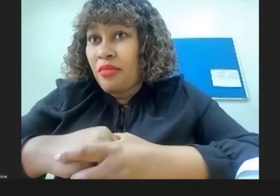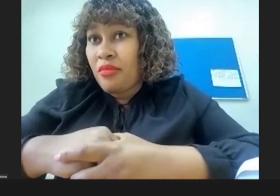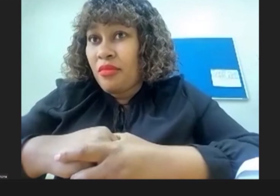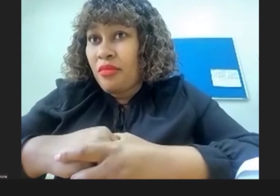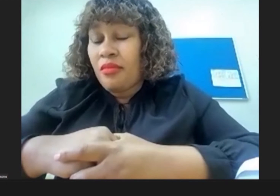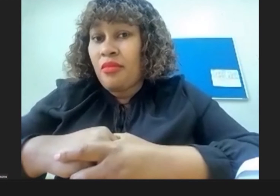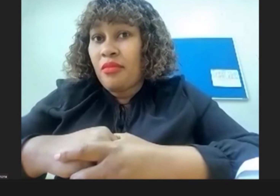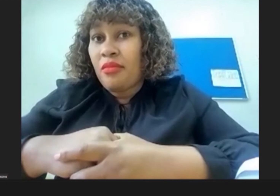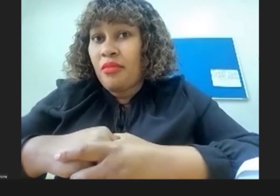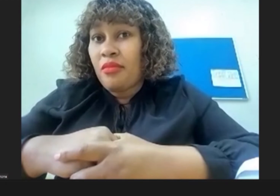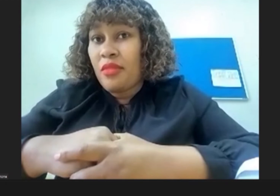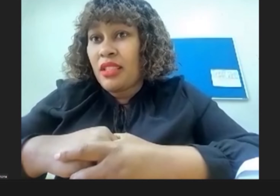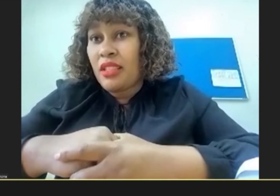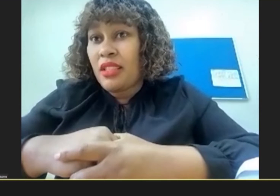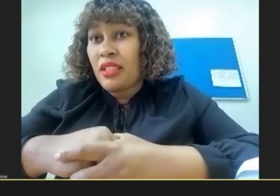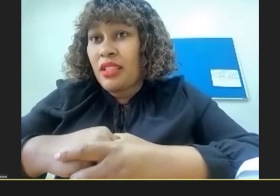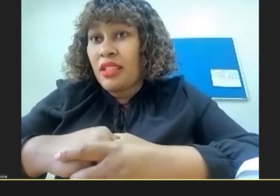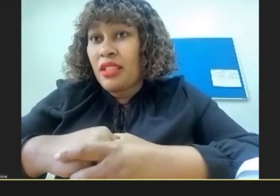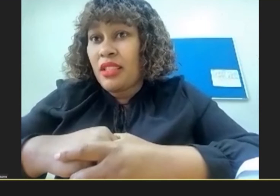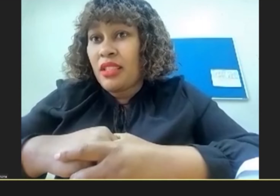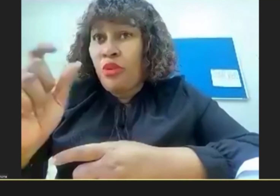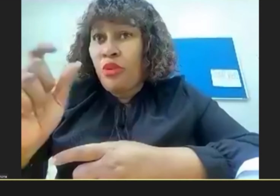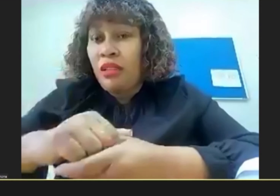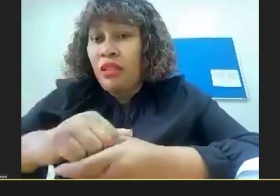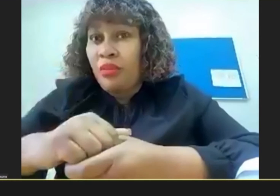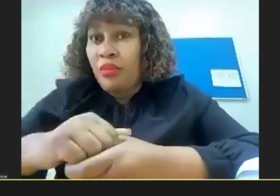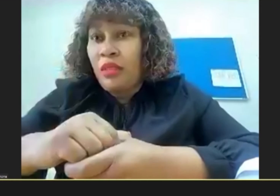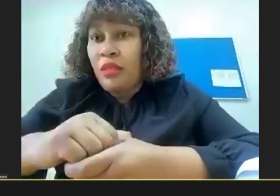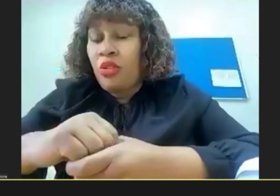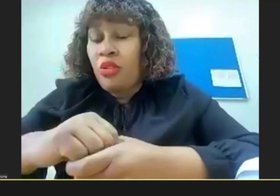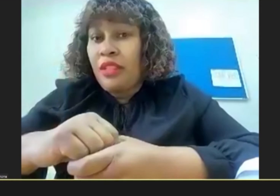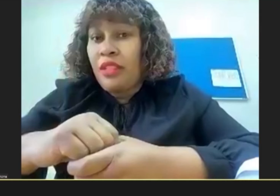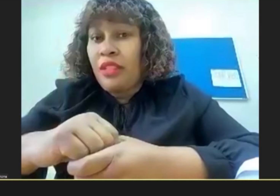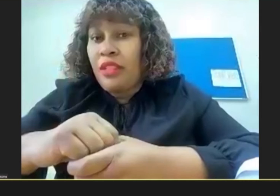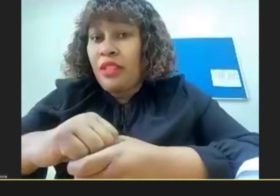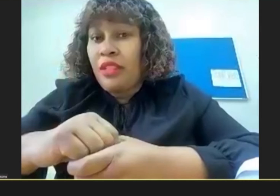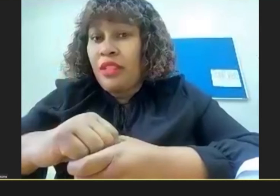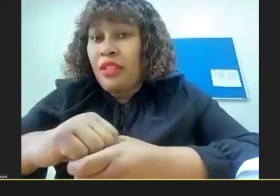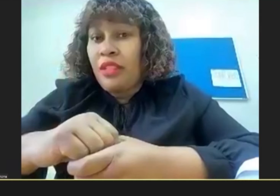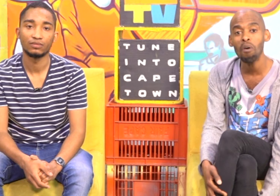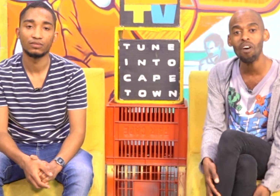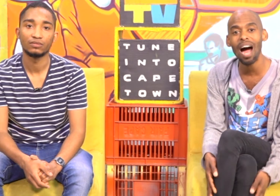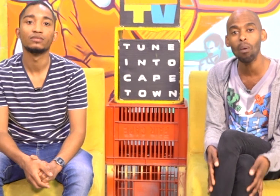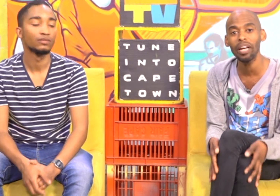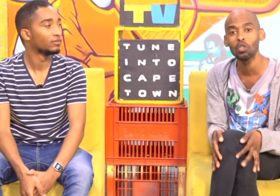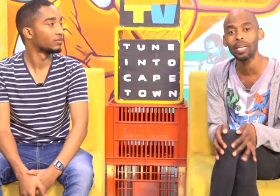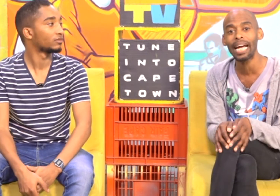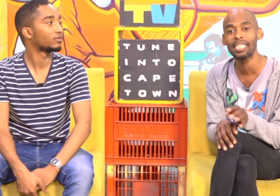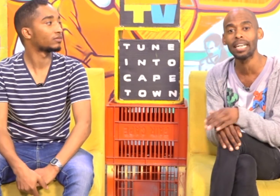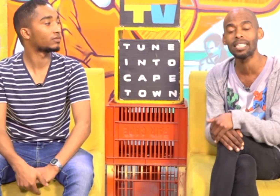Yes I did not get that You broke a little I was asking Are we How far are we Into getting A